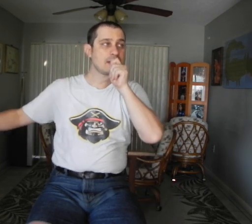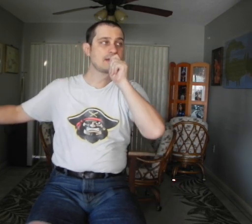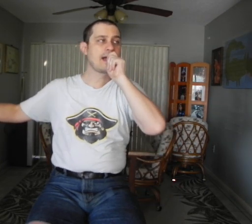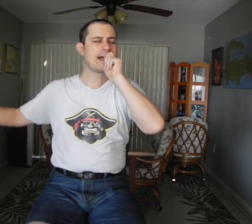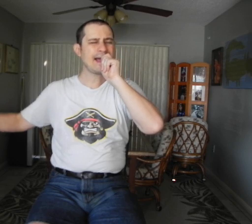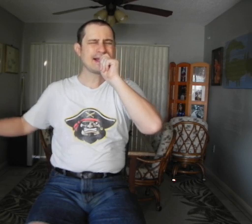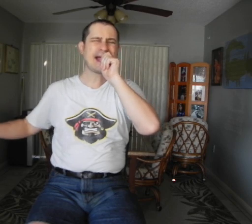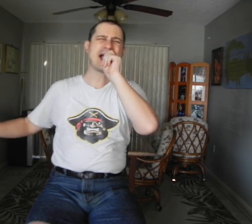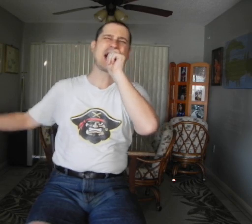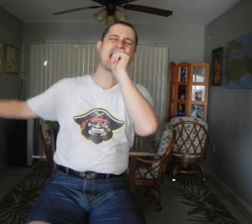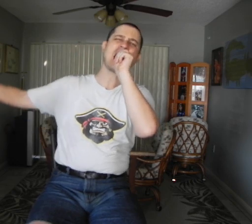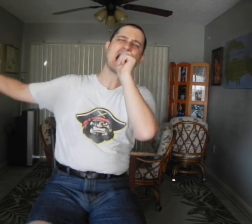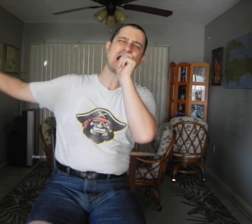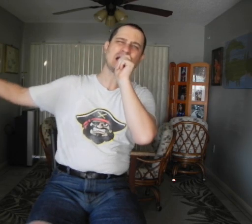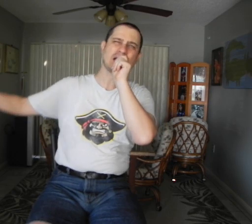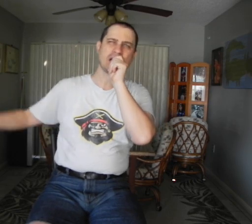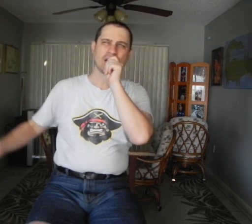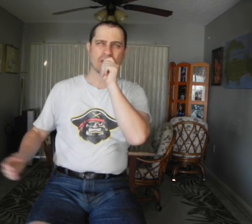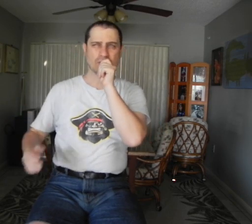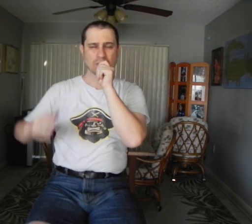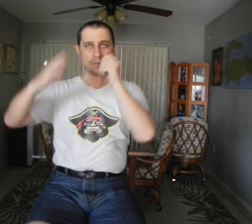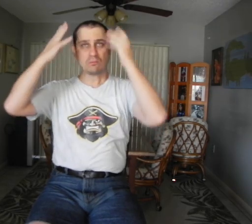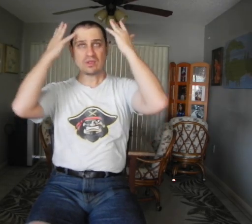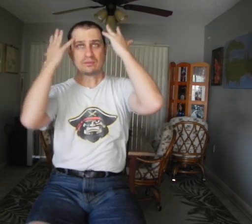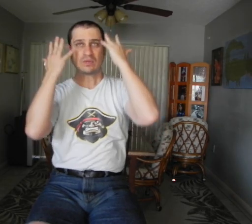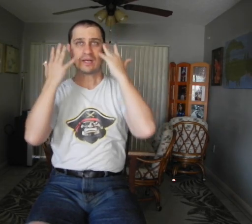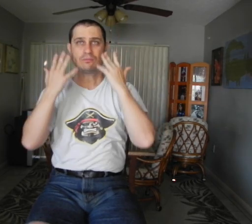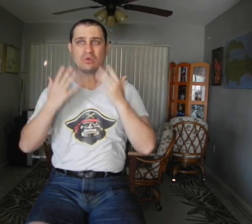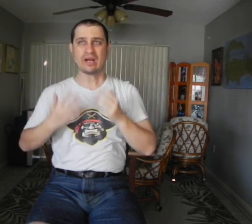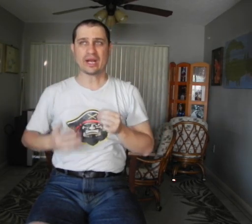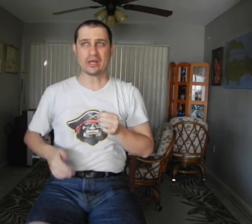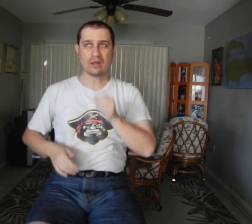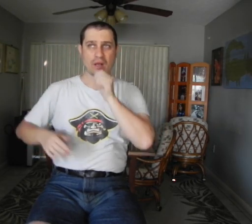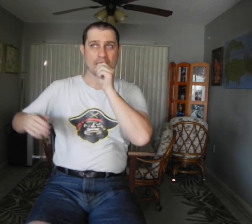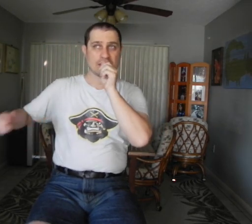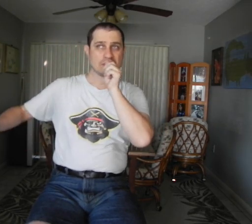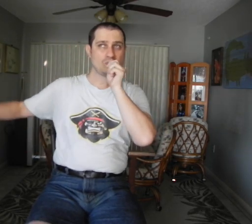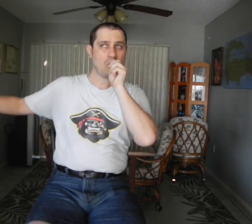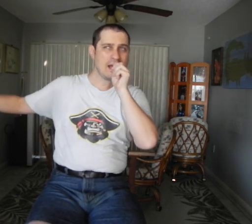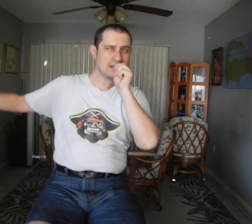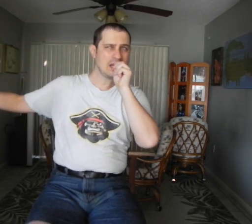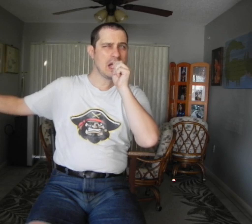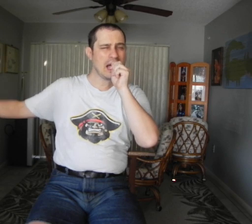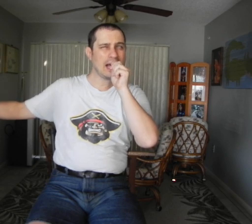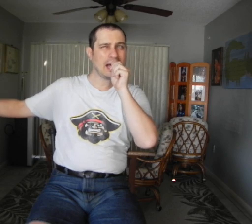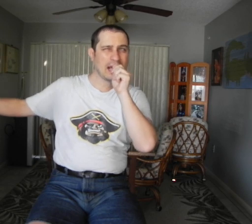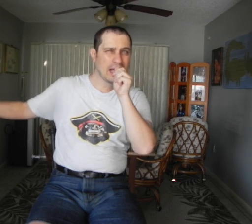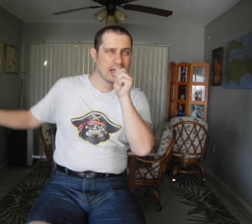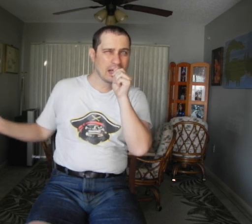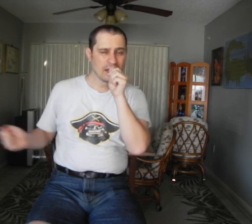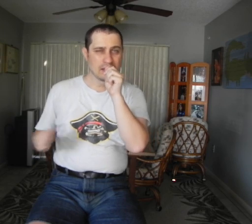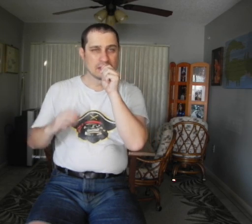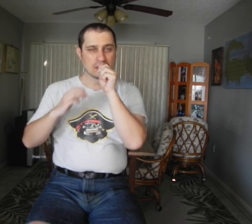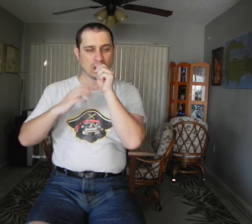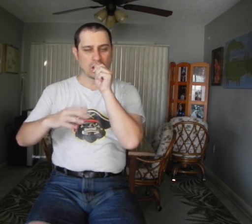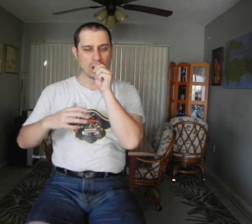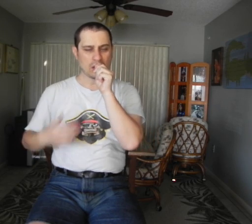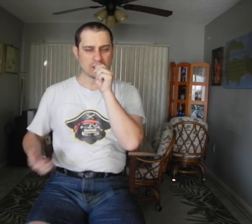we turn up Who ain't talking about my brain? I'm gonna get you on my life I'm gonna you